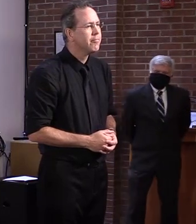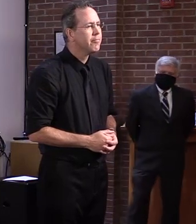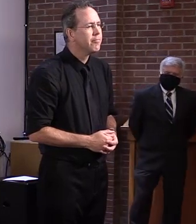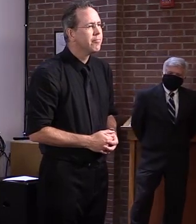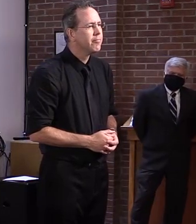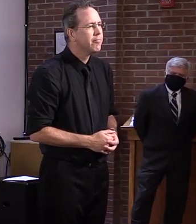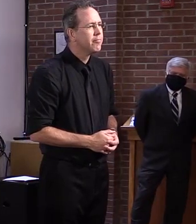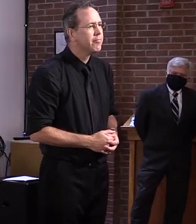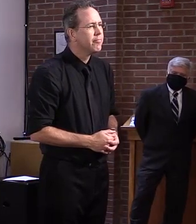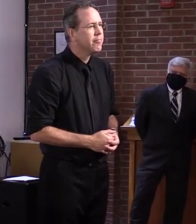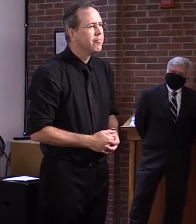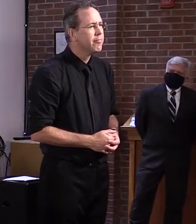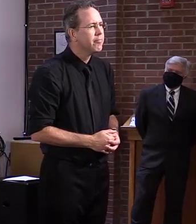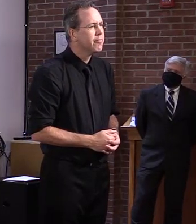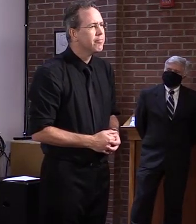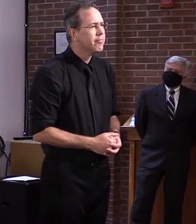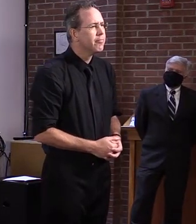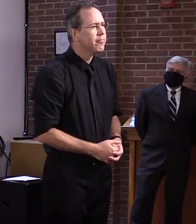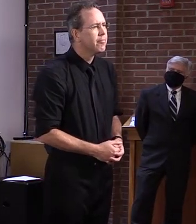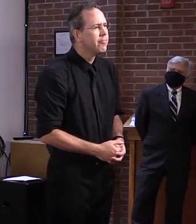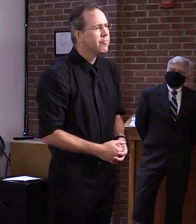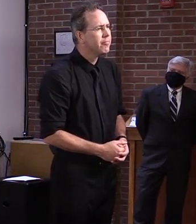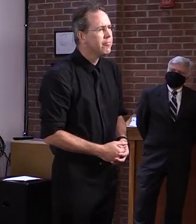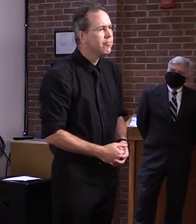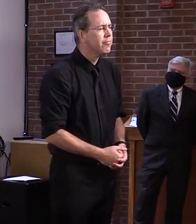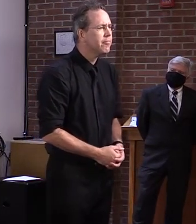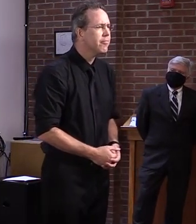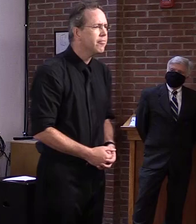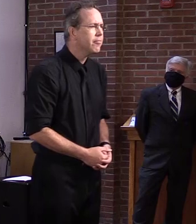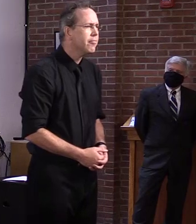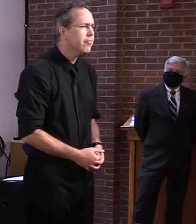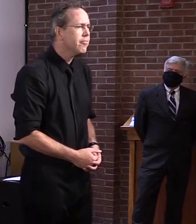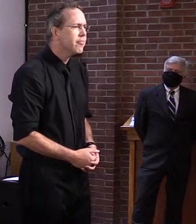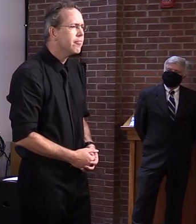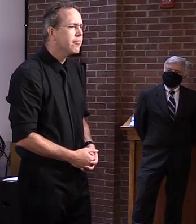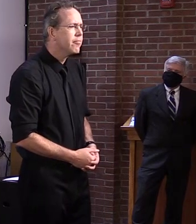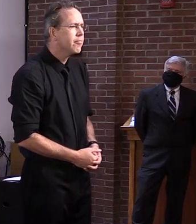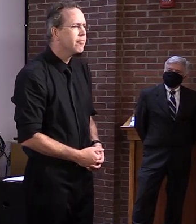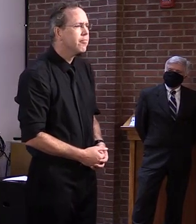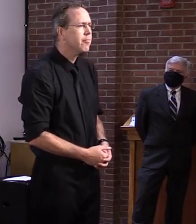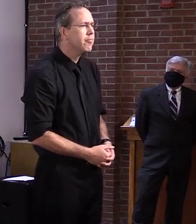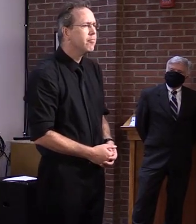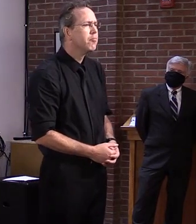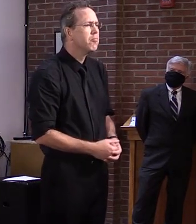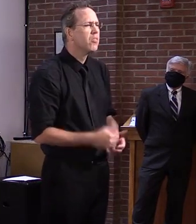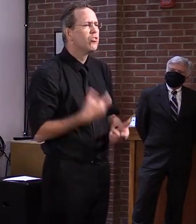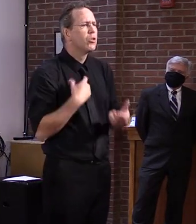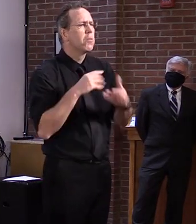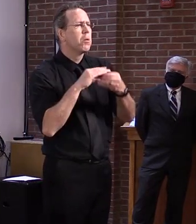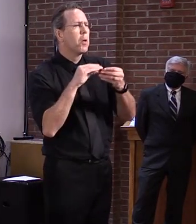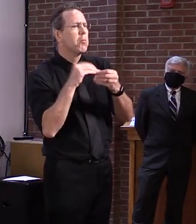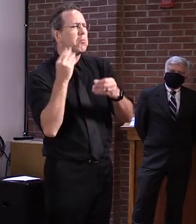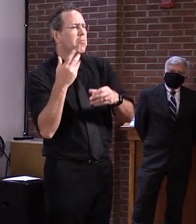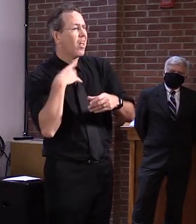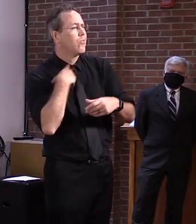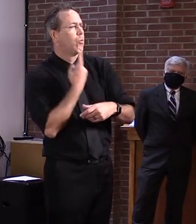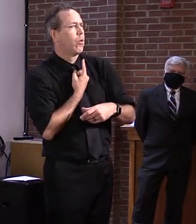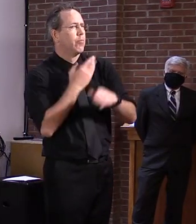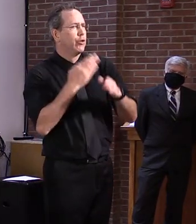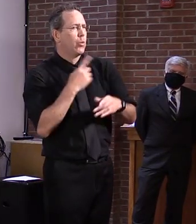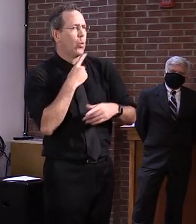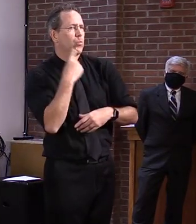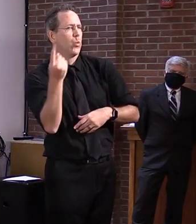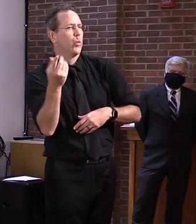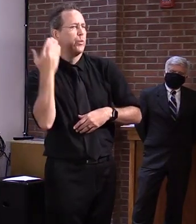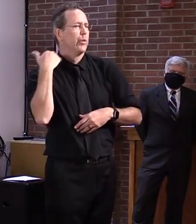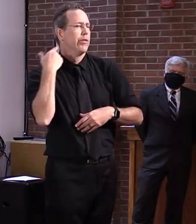wondering if you had seen some of the same issues that we've been hearing. So again, thank you. Yeah. Thanks for bringing it to our attention. Ed,